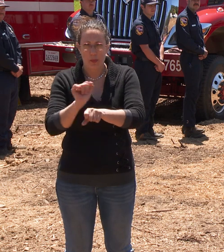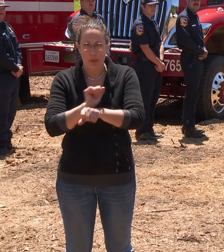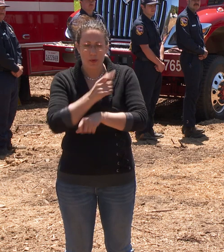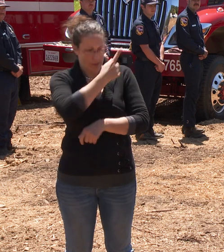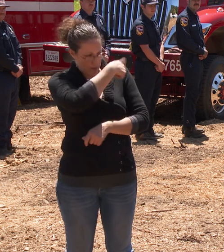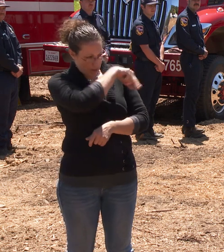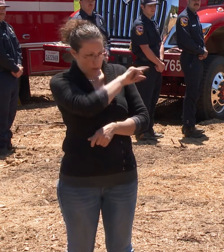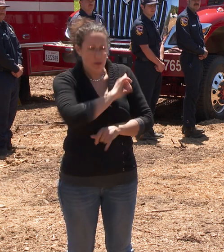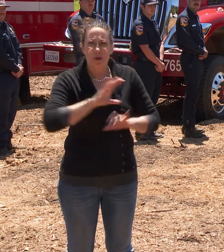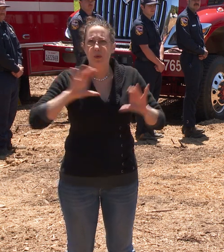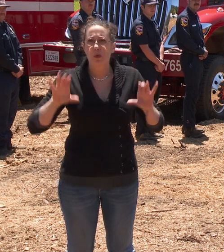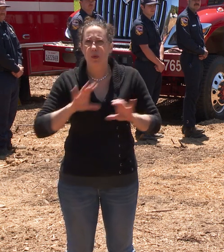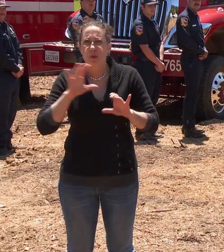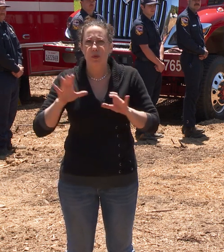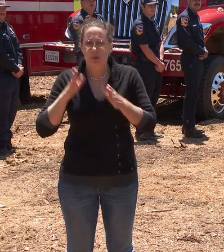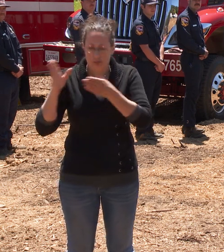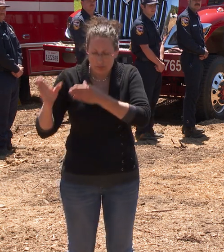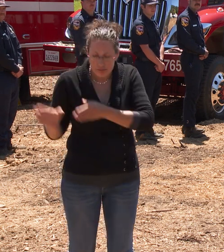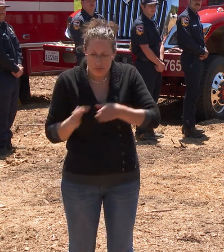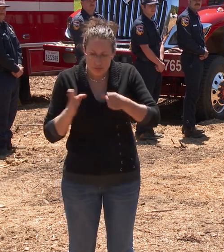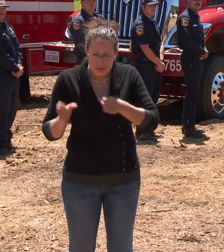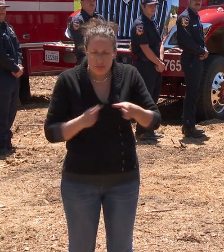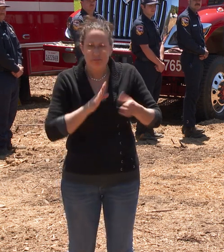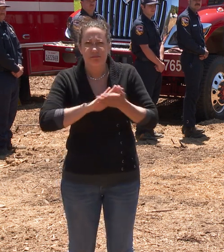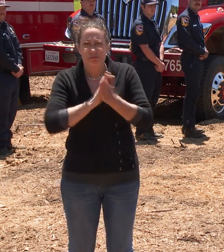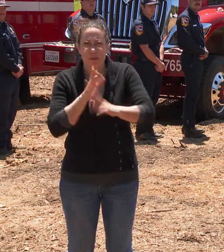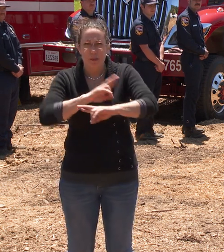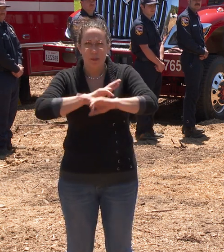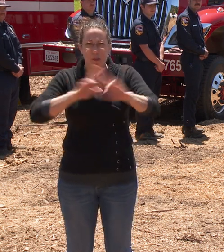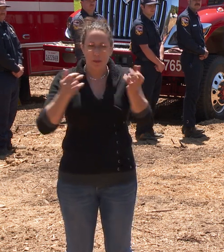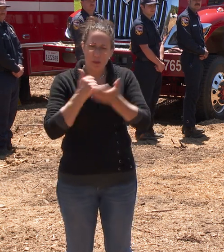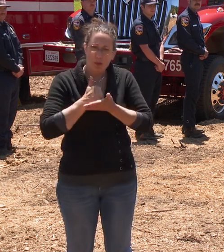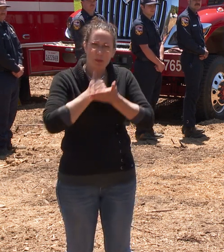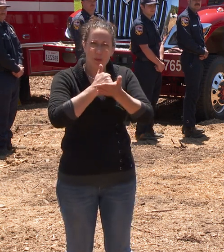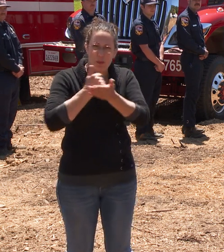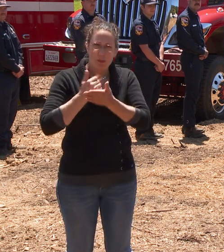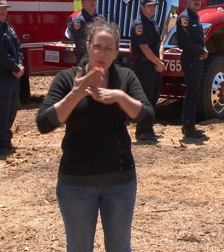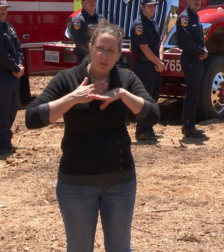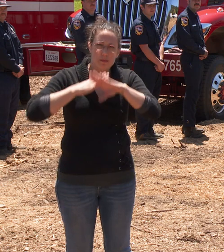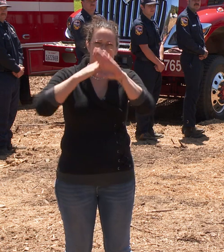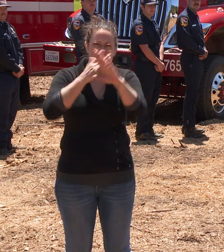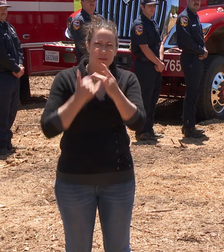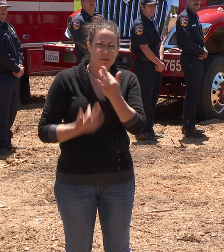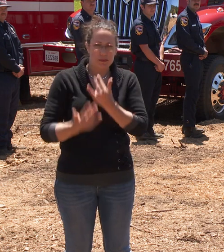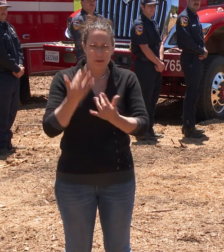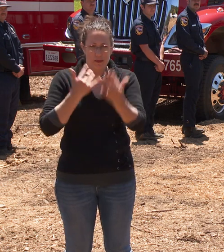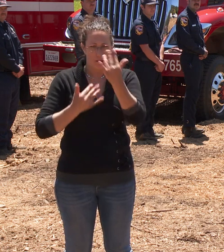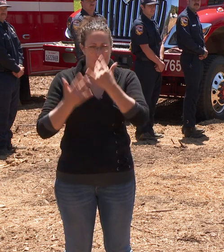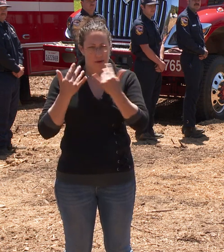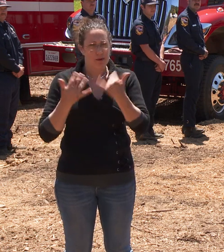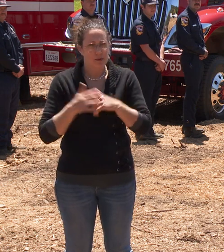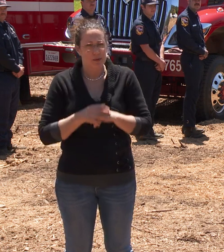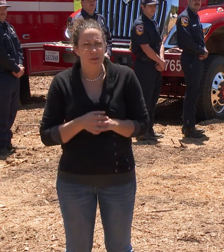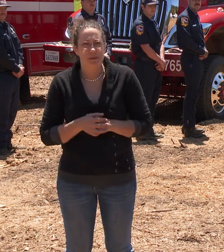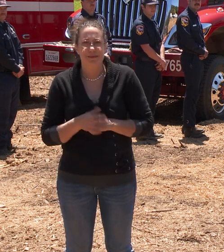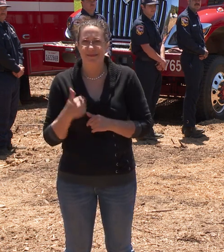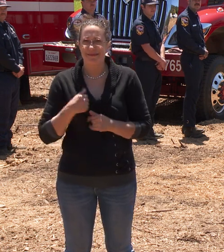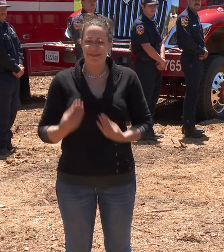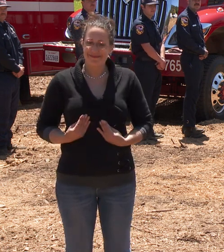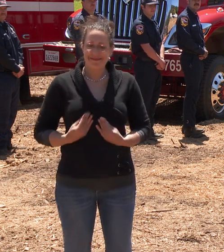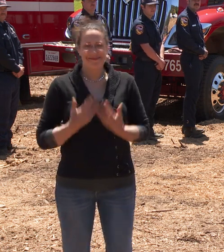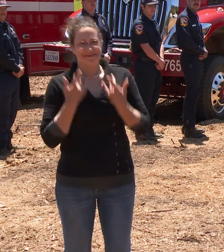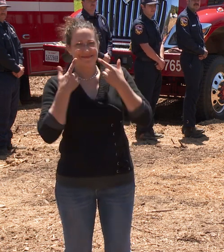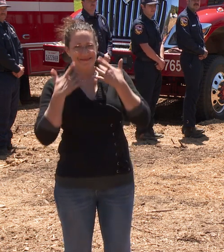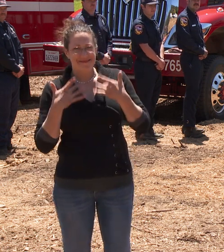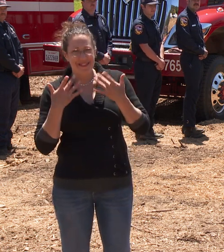the ones in the organization doing the work to assist you in those fire prevention efforts. I get the joy of being